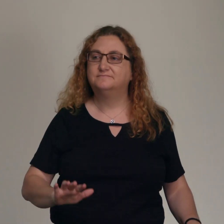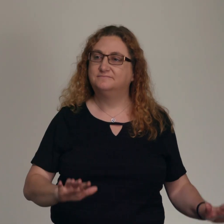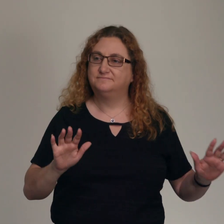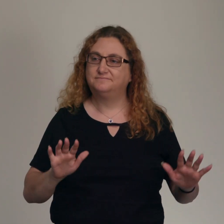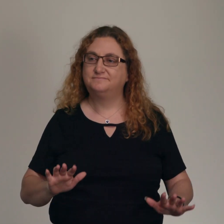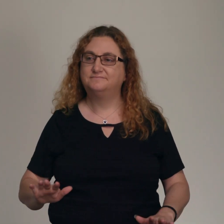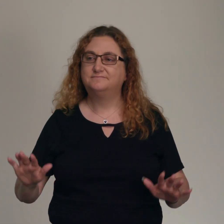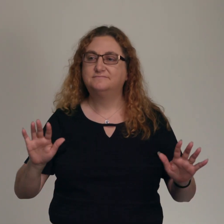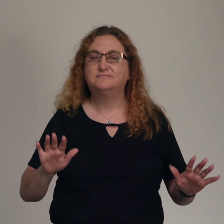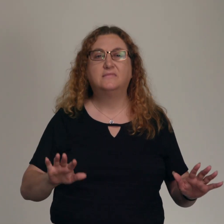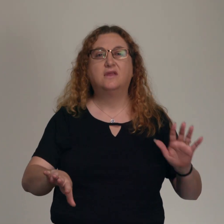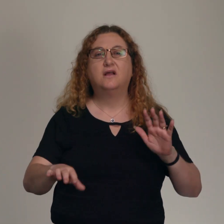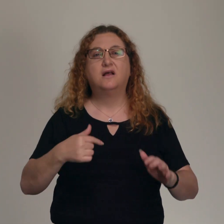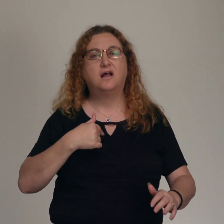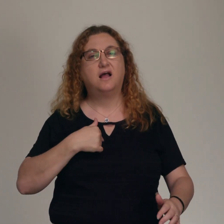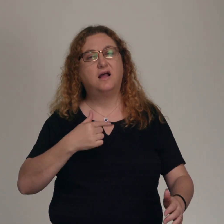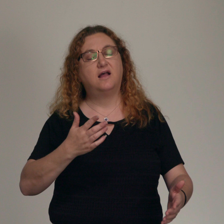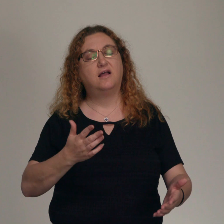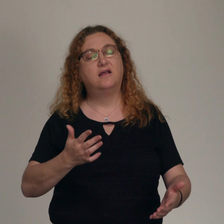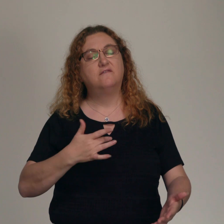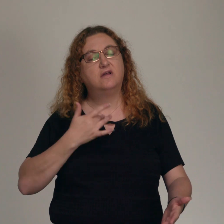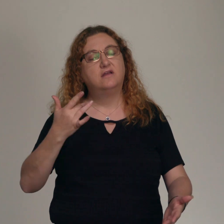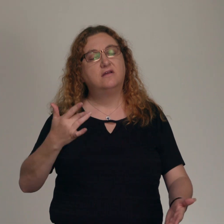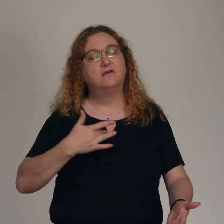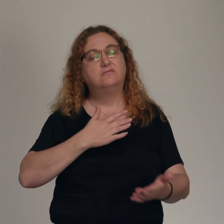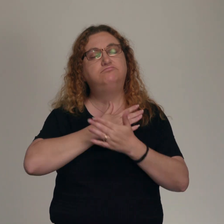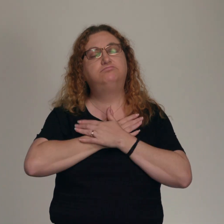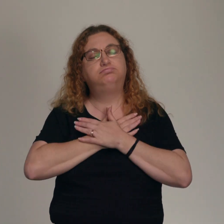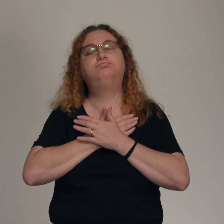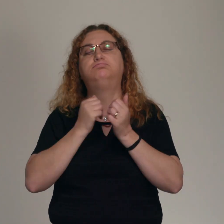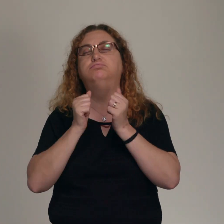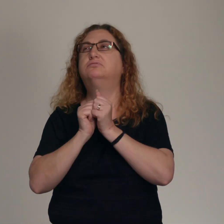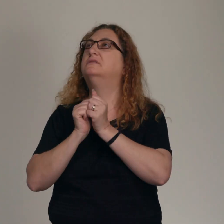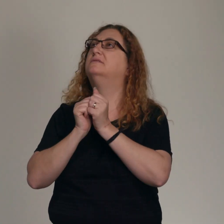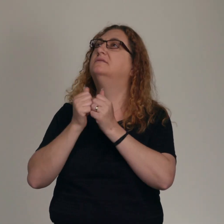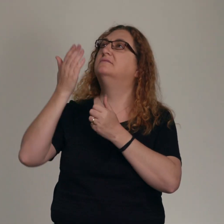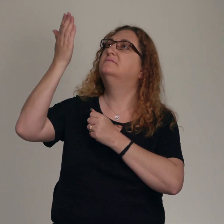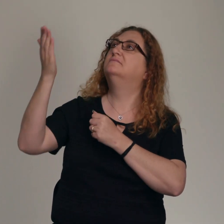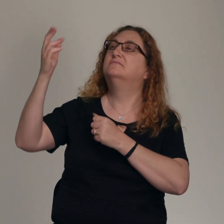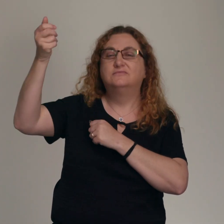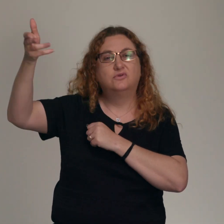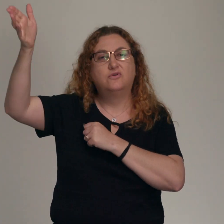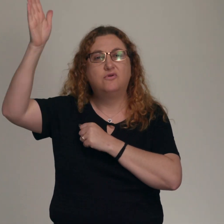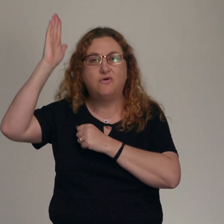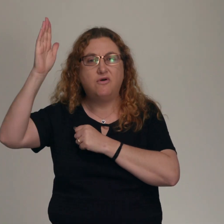I'll rest my soul in God alone Amid the world's temptations